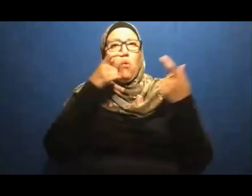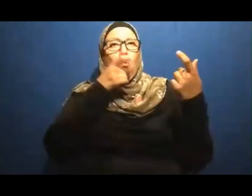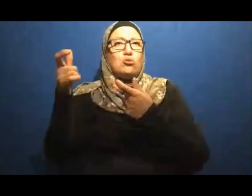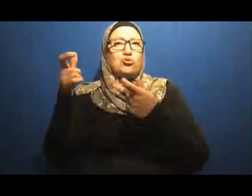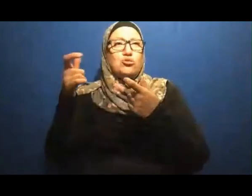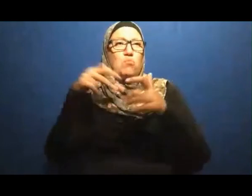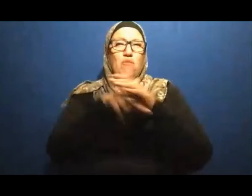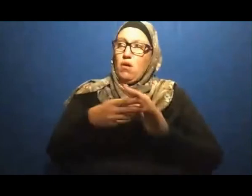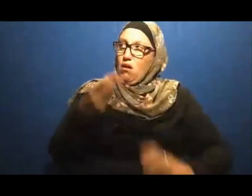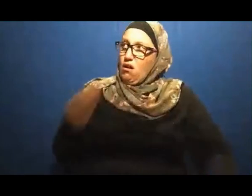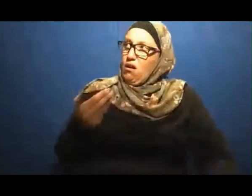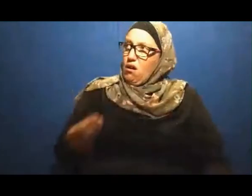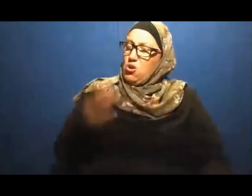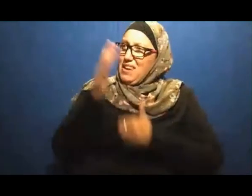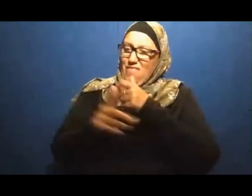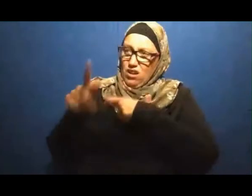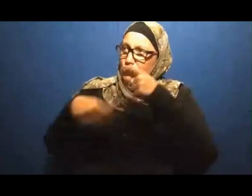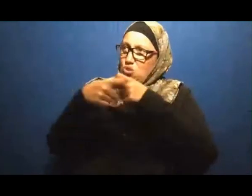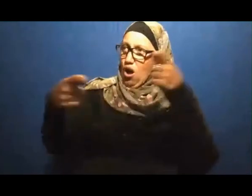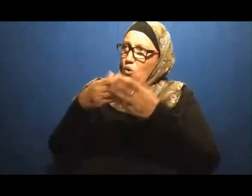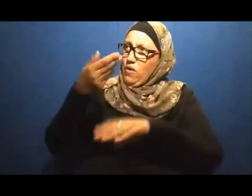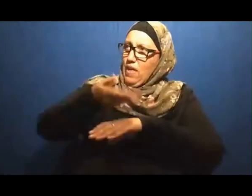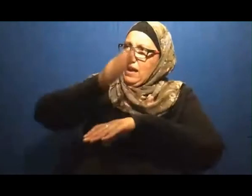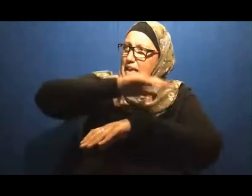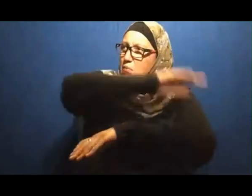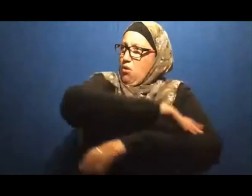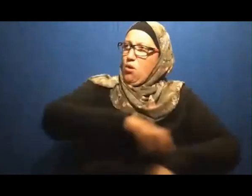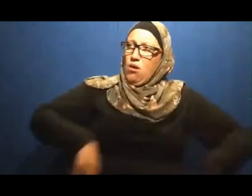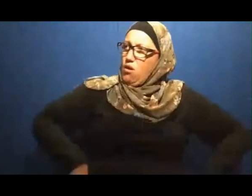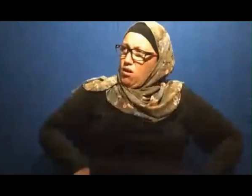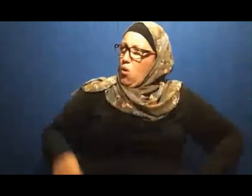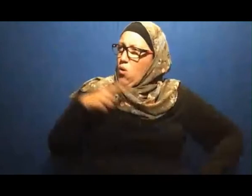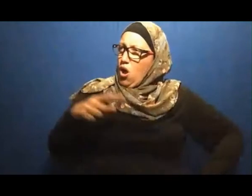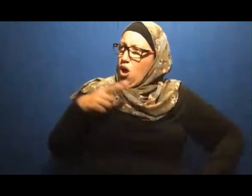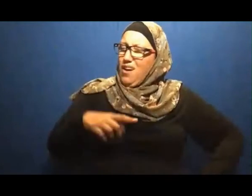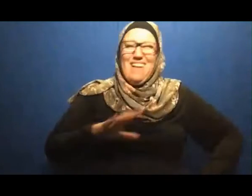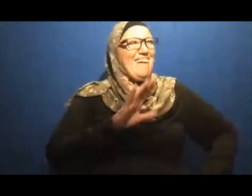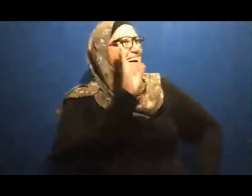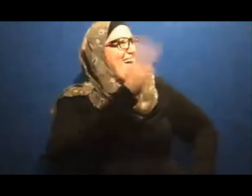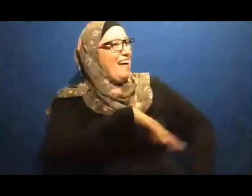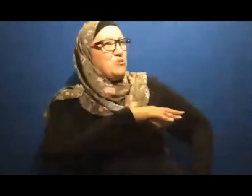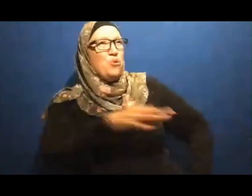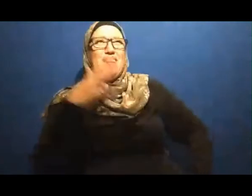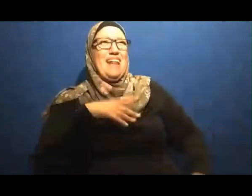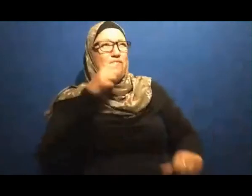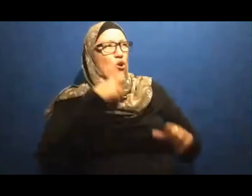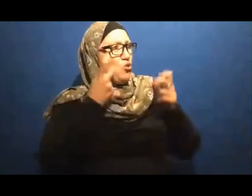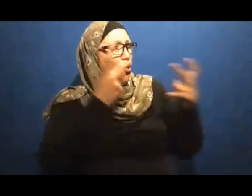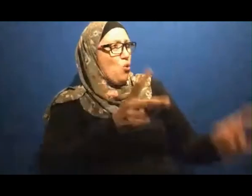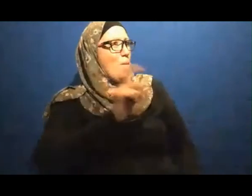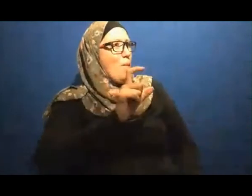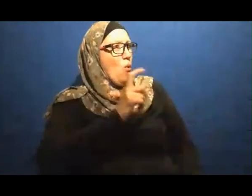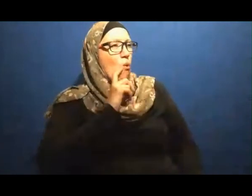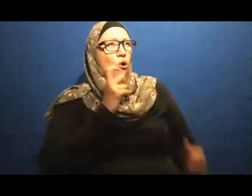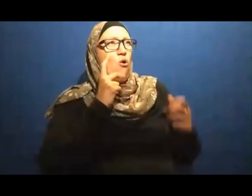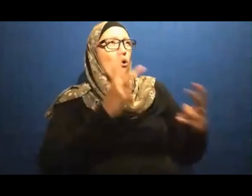Camel No I Don't Need To Imagine Somebody Thinking That Okay I Going To The Masjid Or To The Haram Why Do I Need To Lock My Car